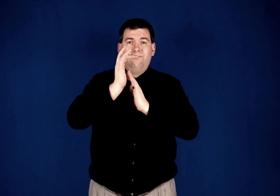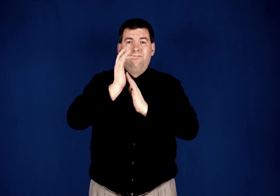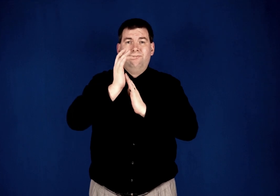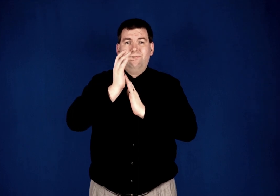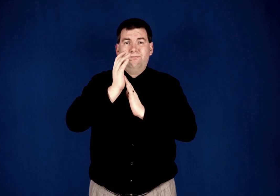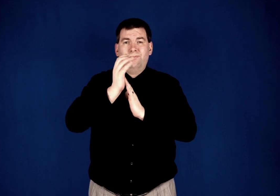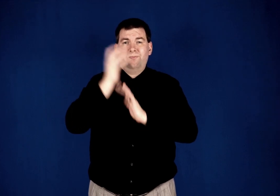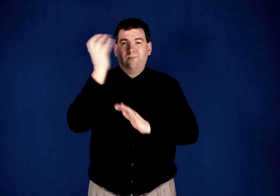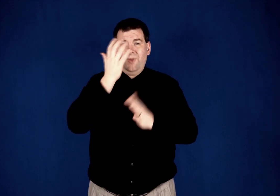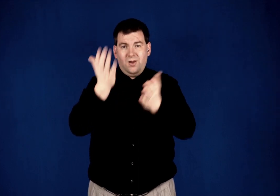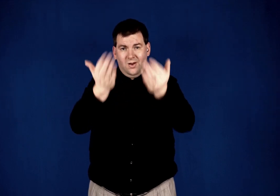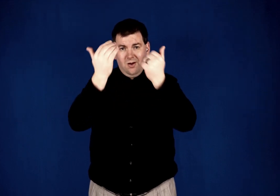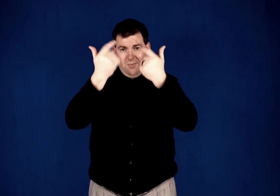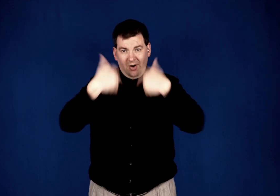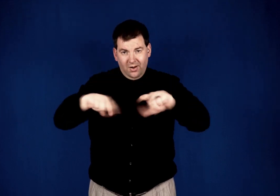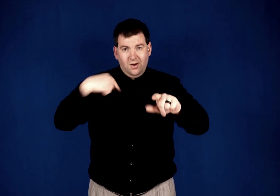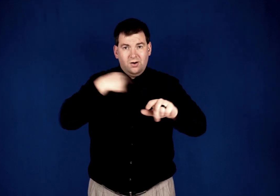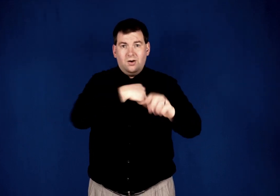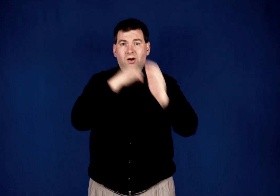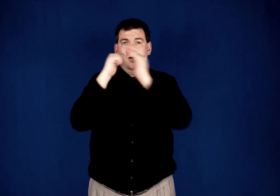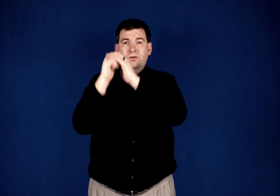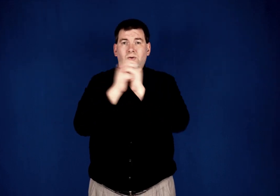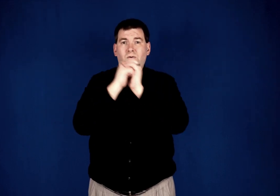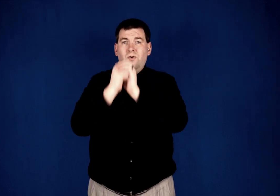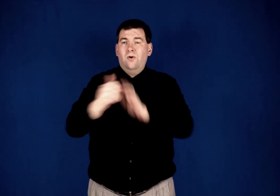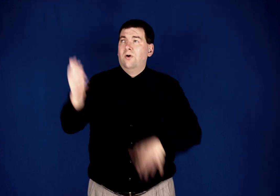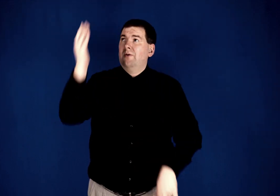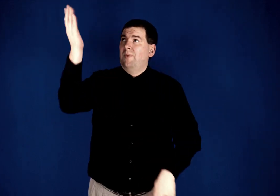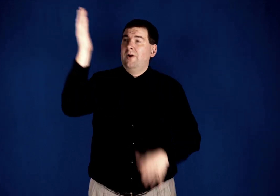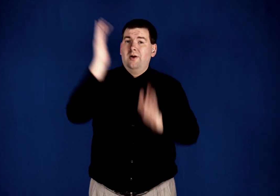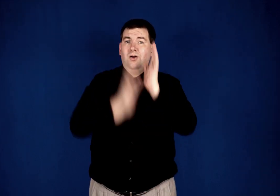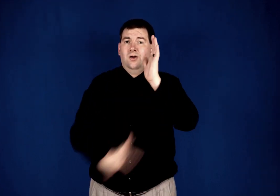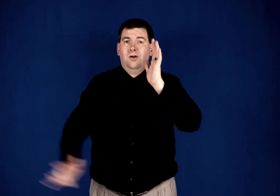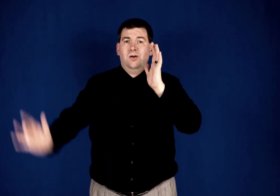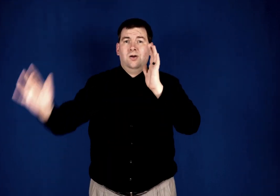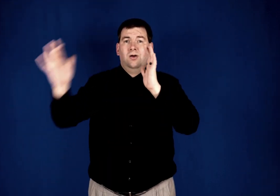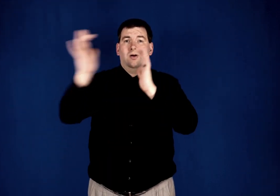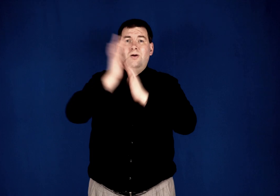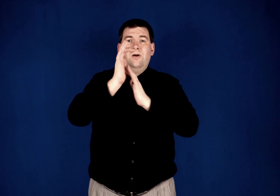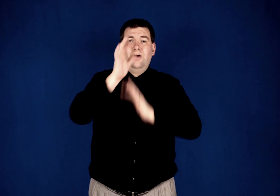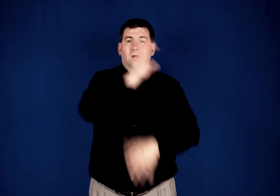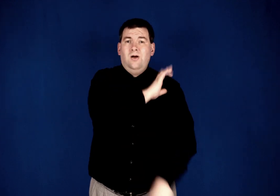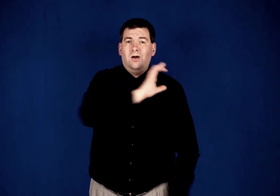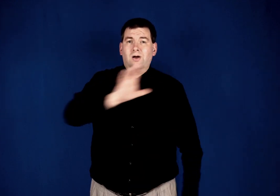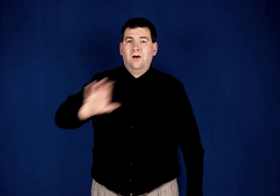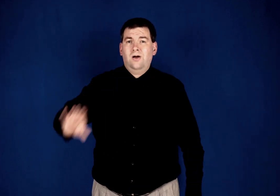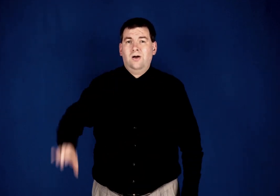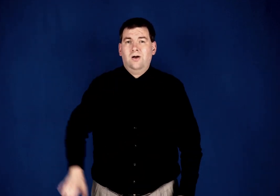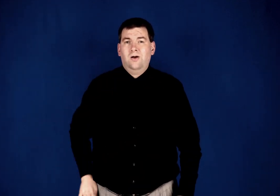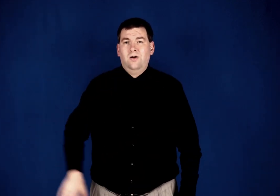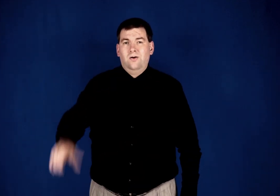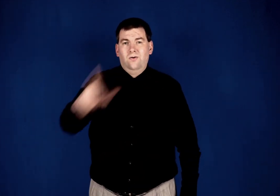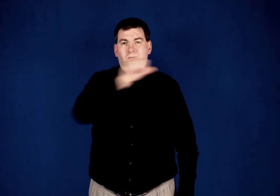Christ the Lord.